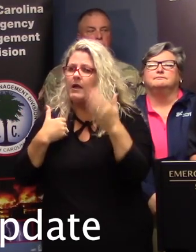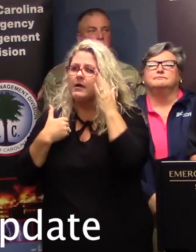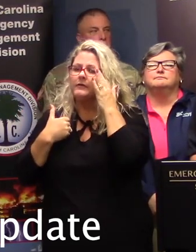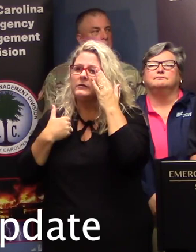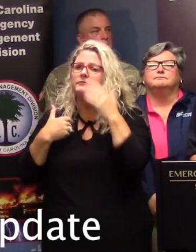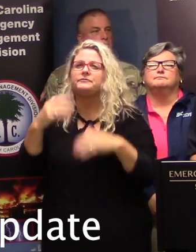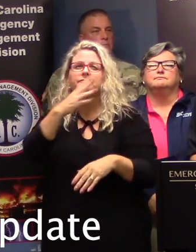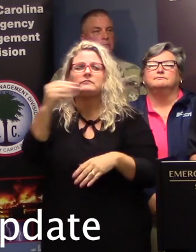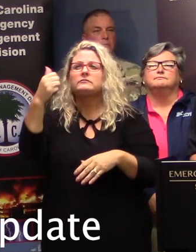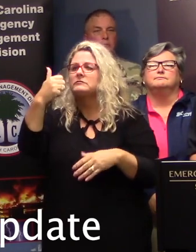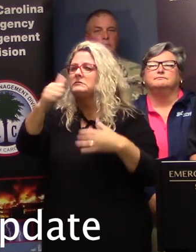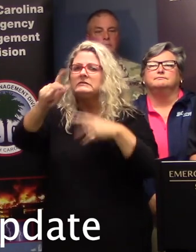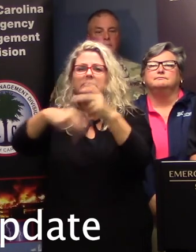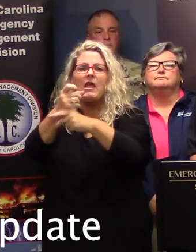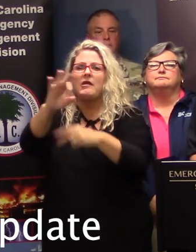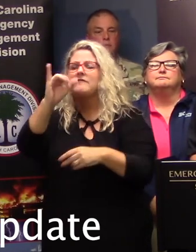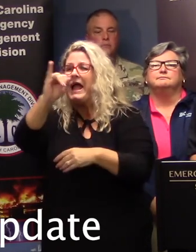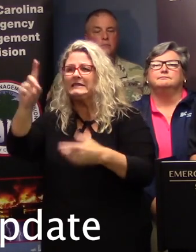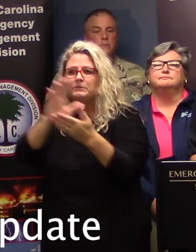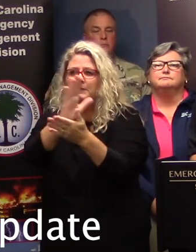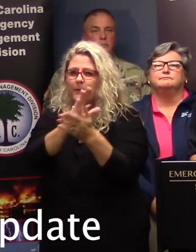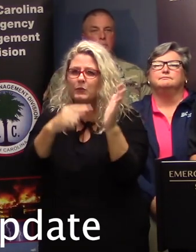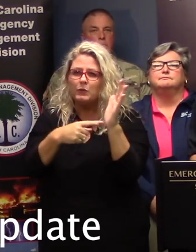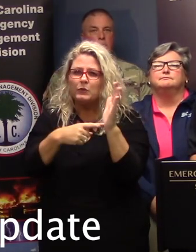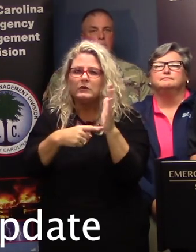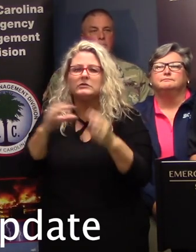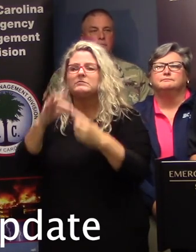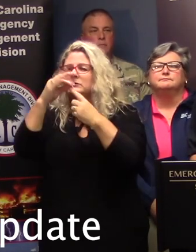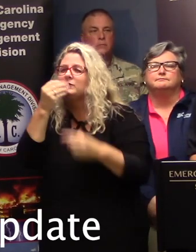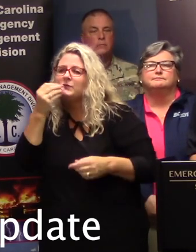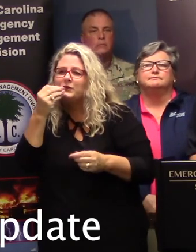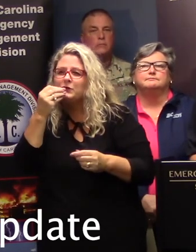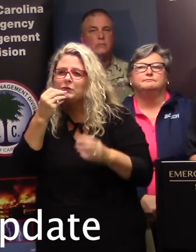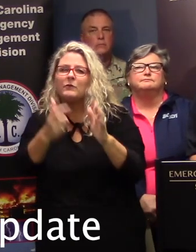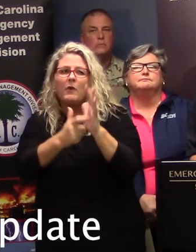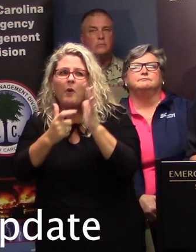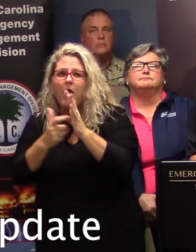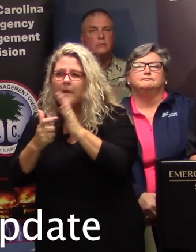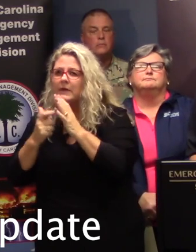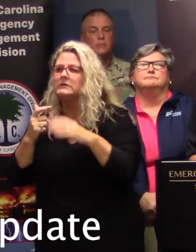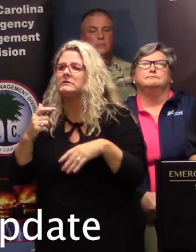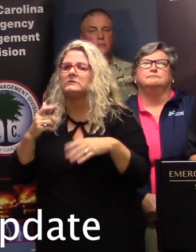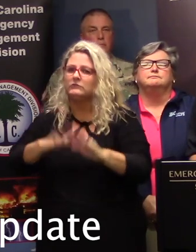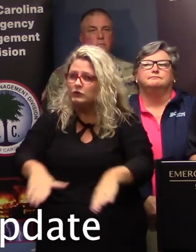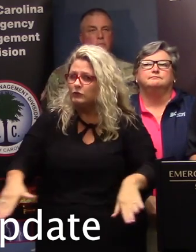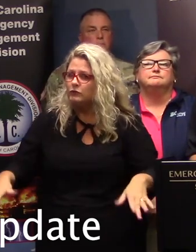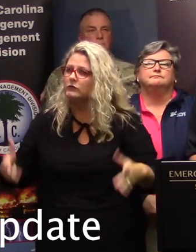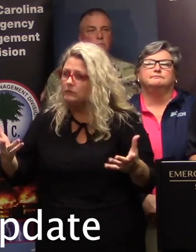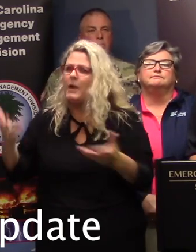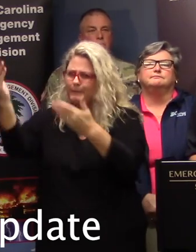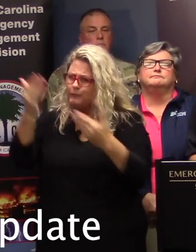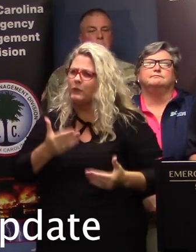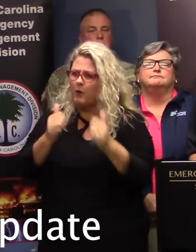Certainly, identification papers are always helpful, and then if you have any special food items for anybody, especially children, then you should